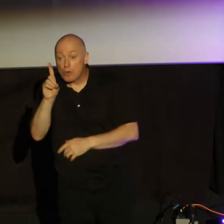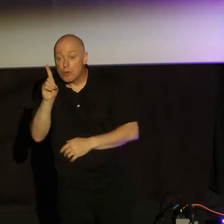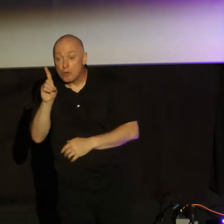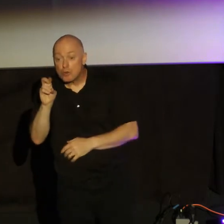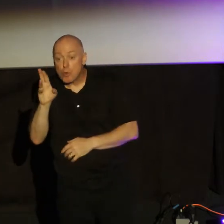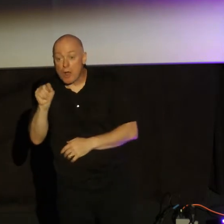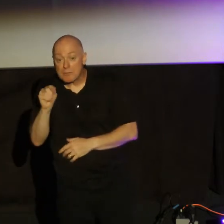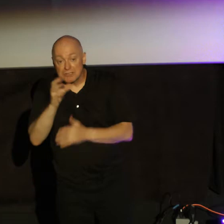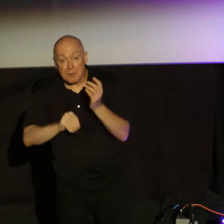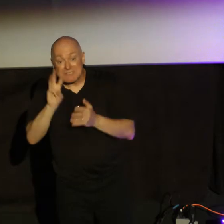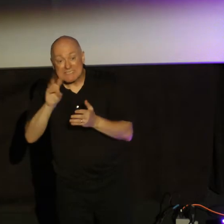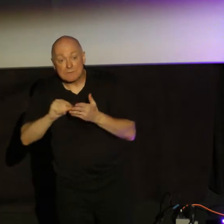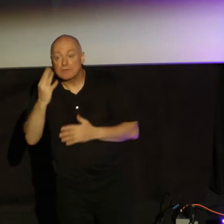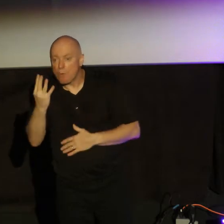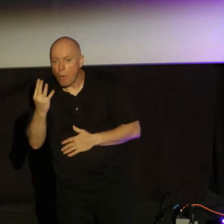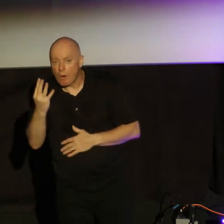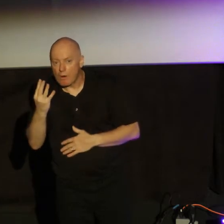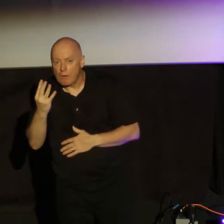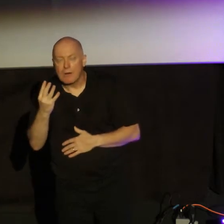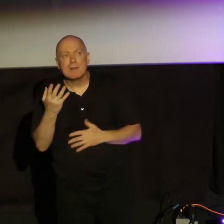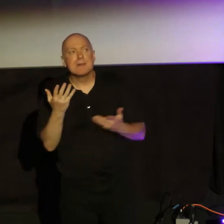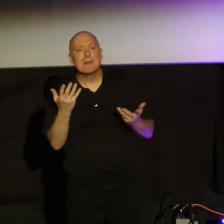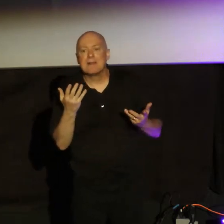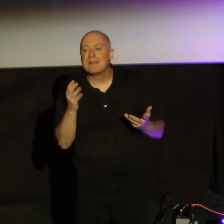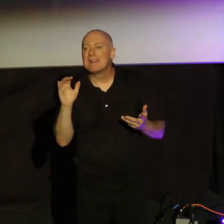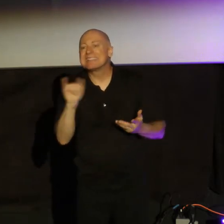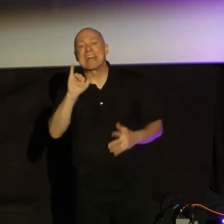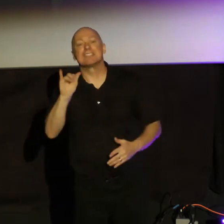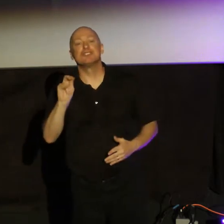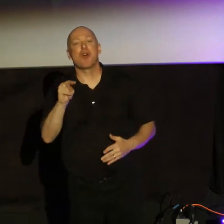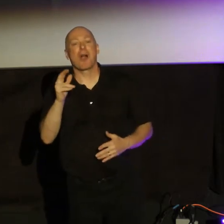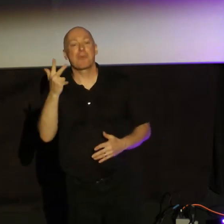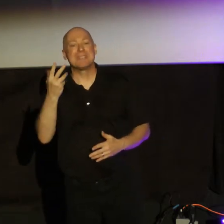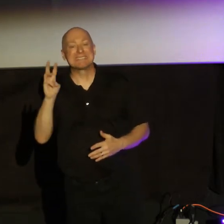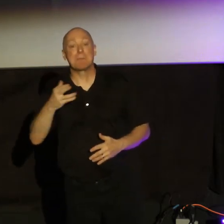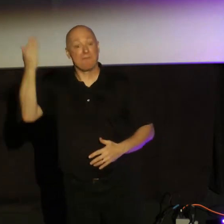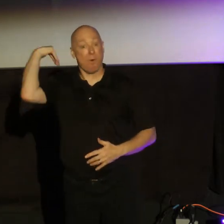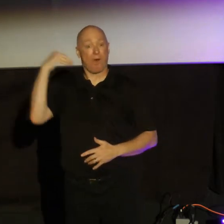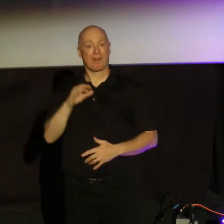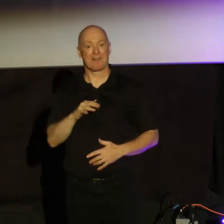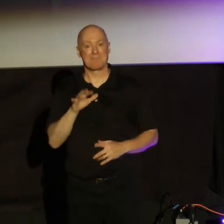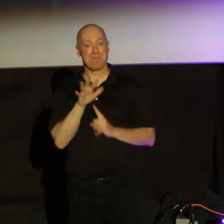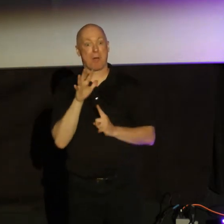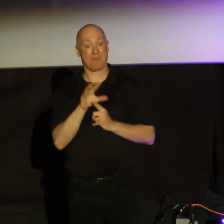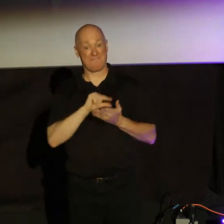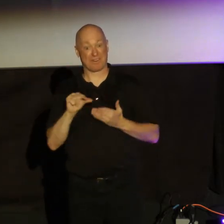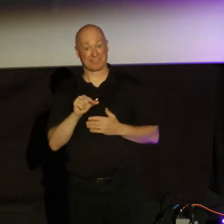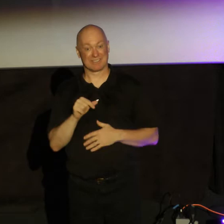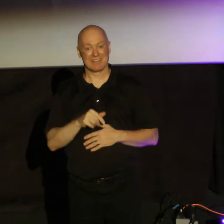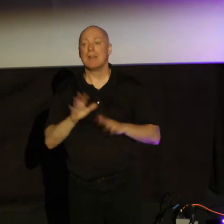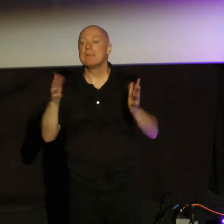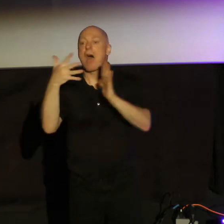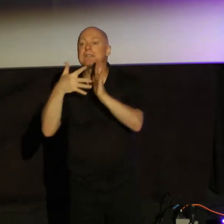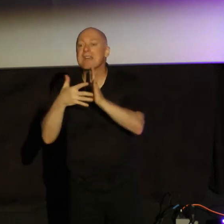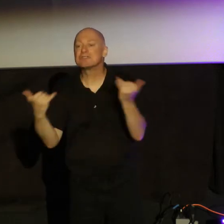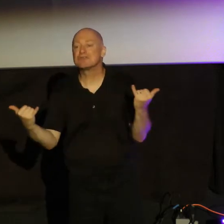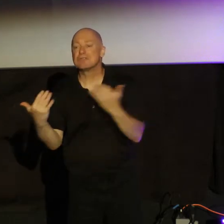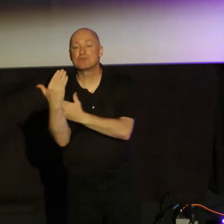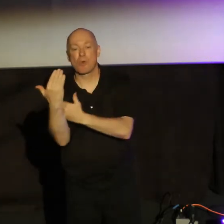back in the day was the equivalent to John 3.16. So, I want to just try to do a little test this morning. Okay, John